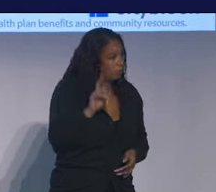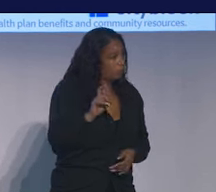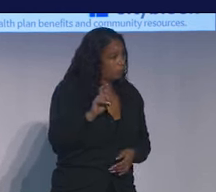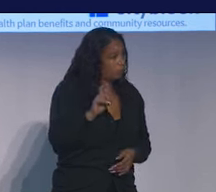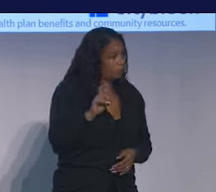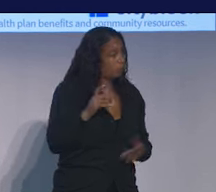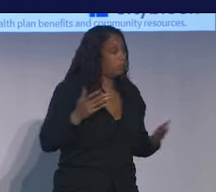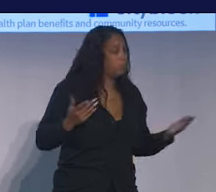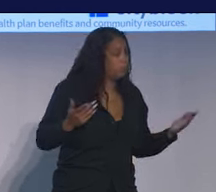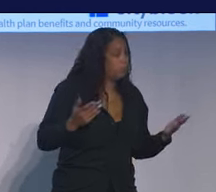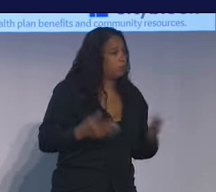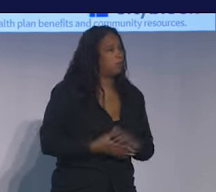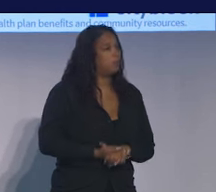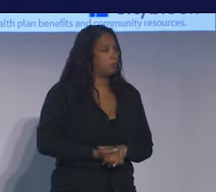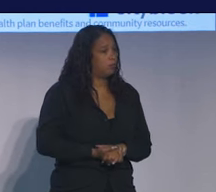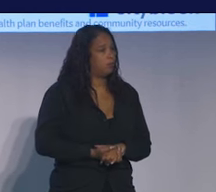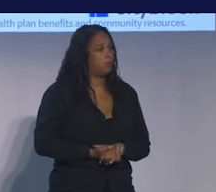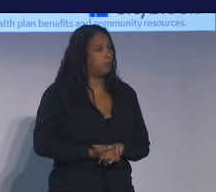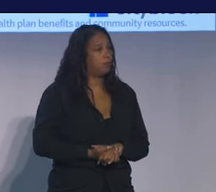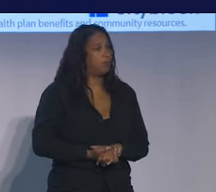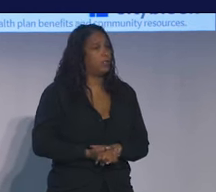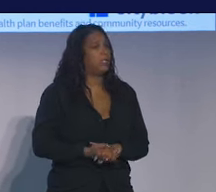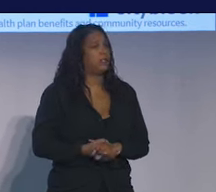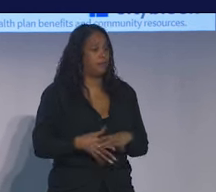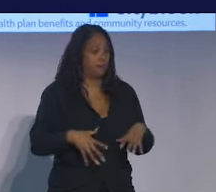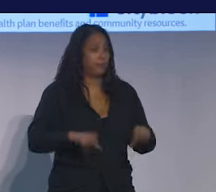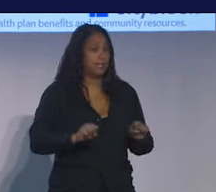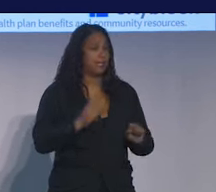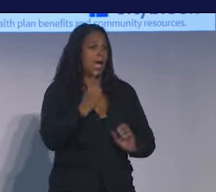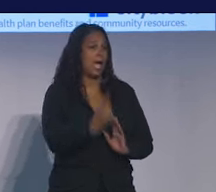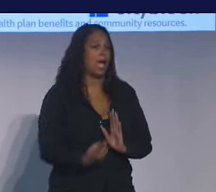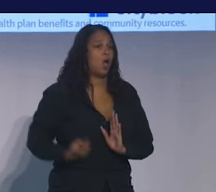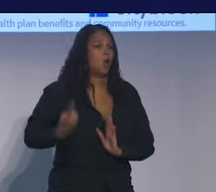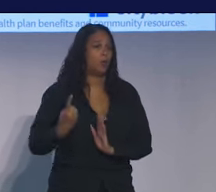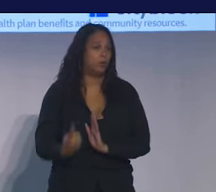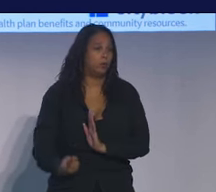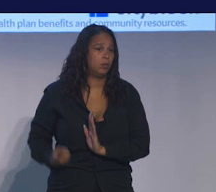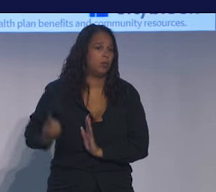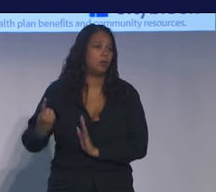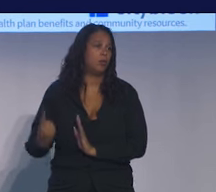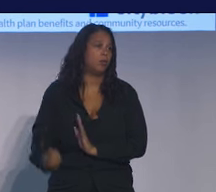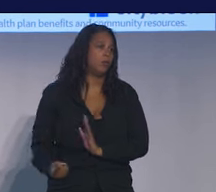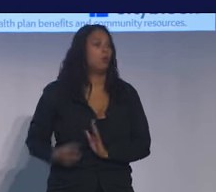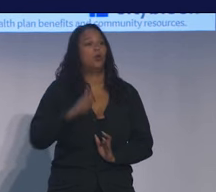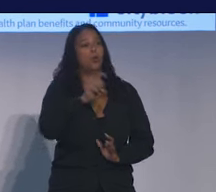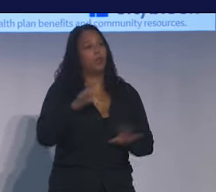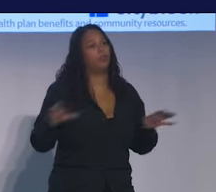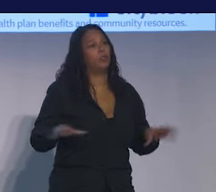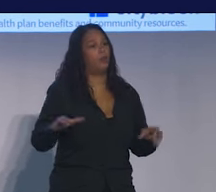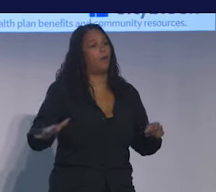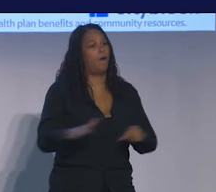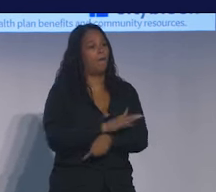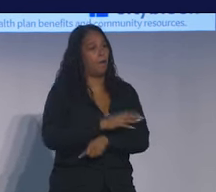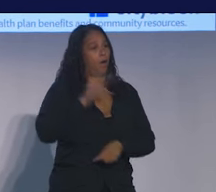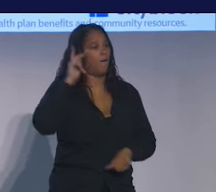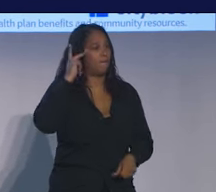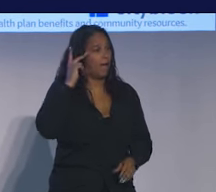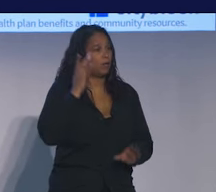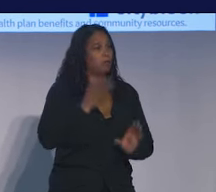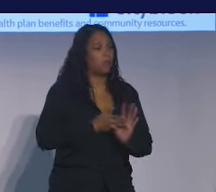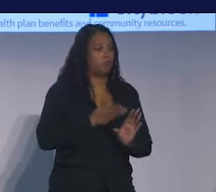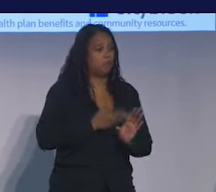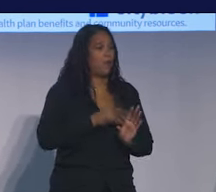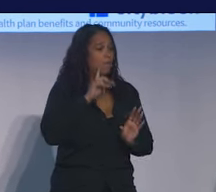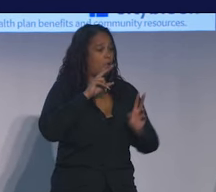Okay. It takes hours. You have to do a full psychosocial evaluation for this